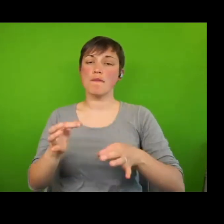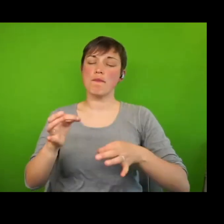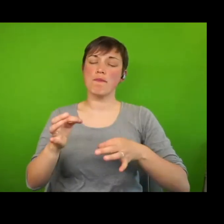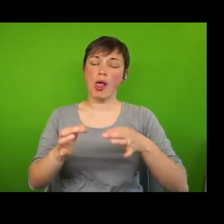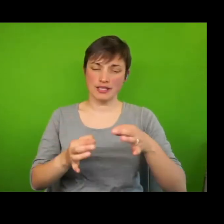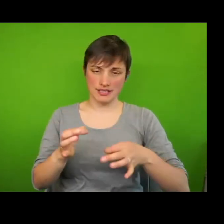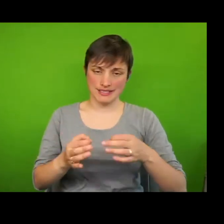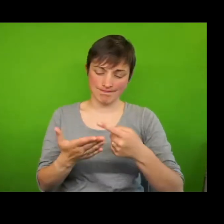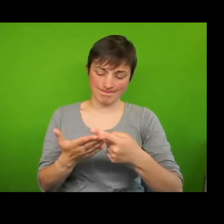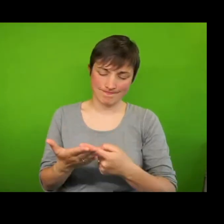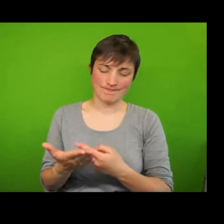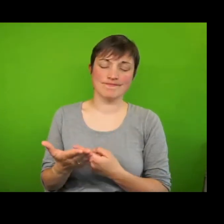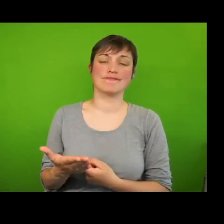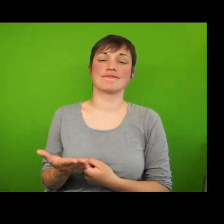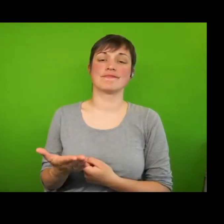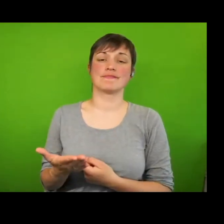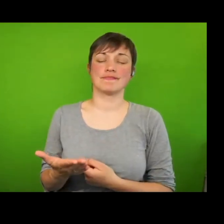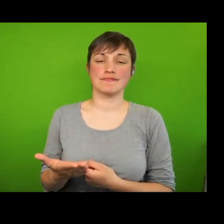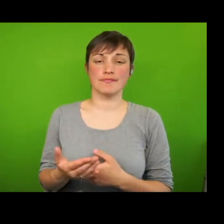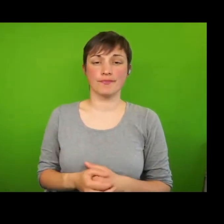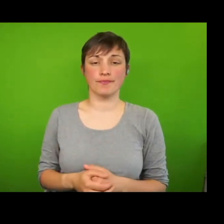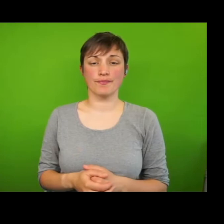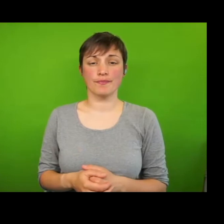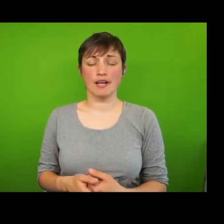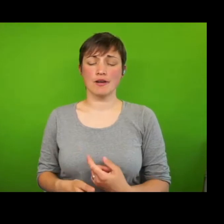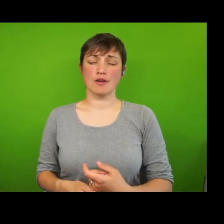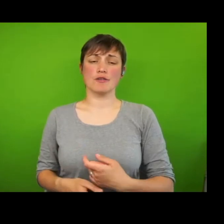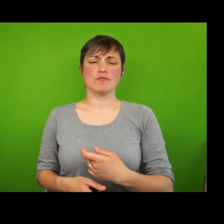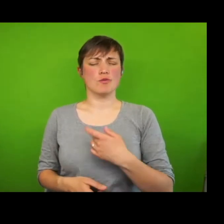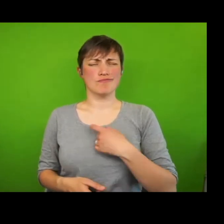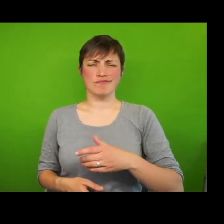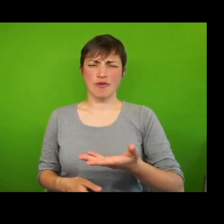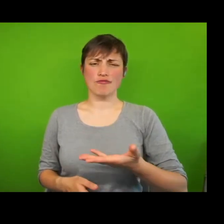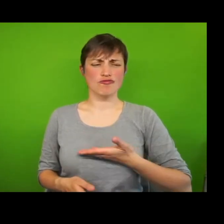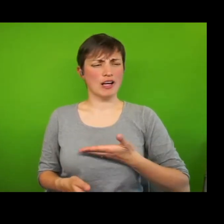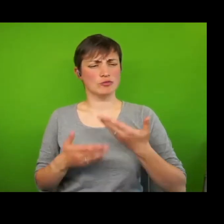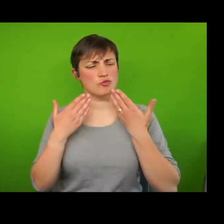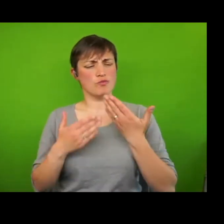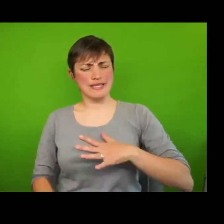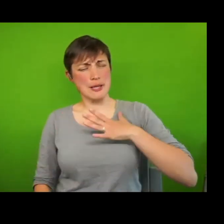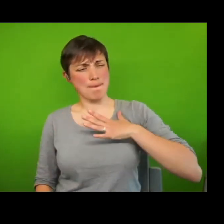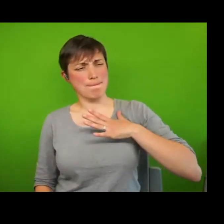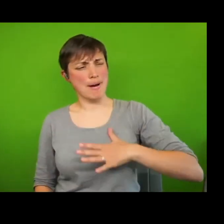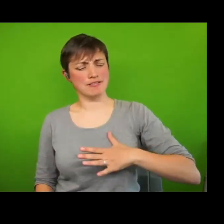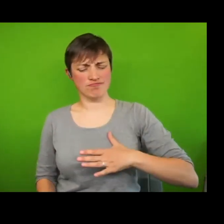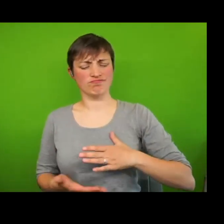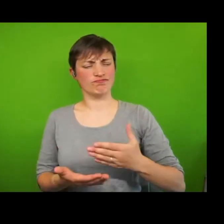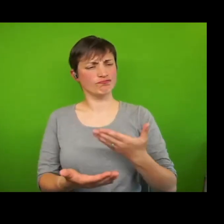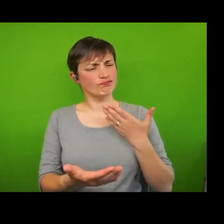rights has provided a way of articulating concrete demands, albeit at times implicitly.